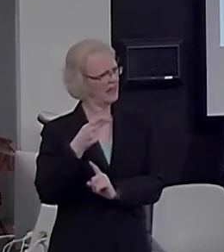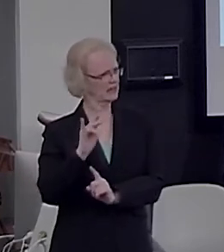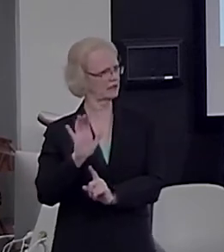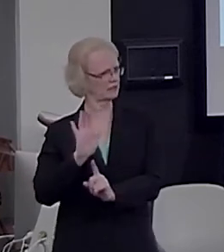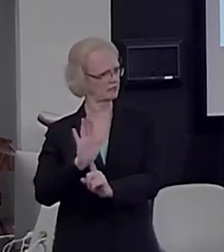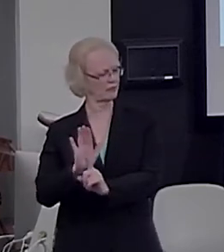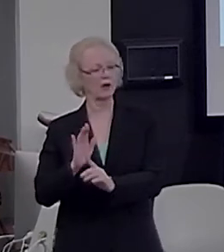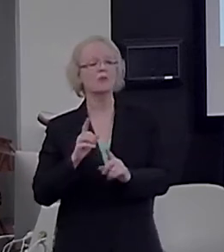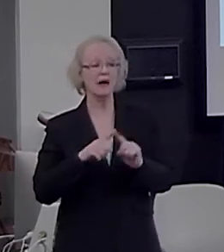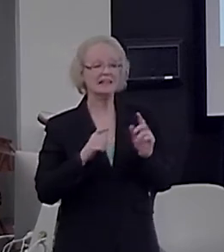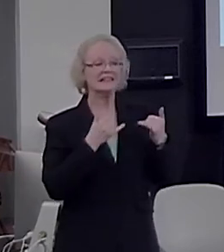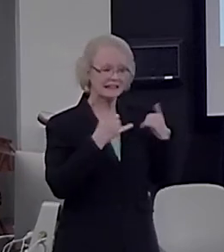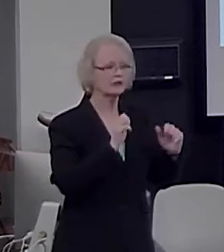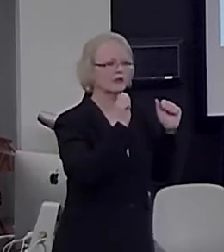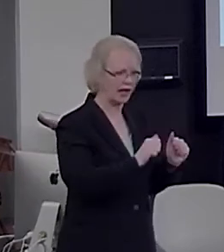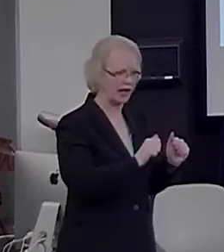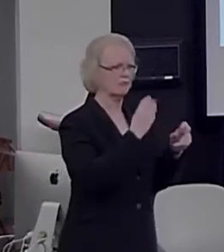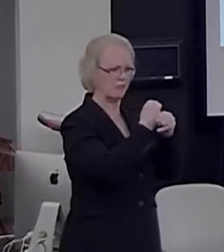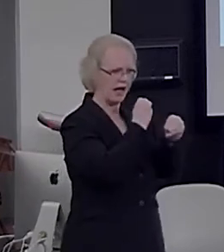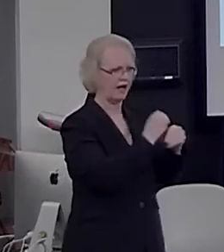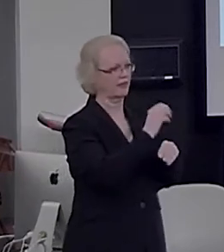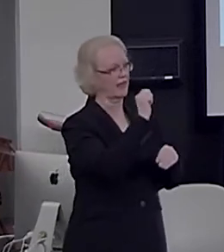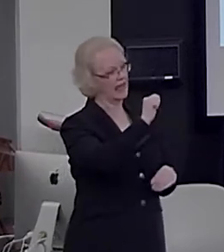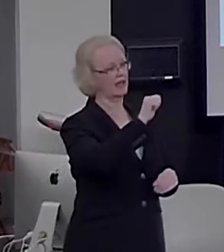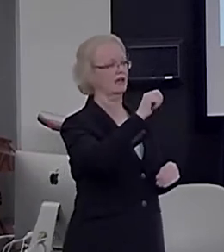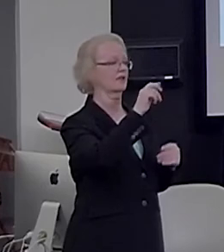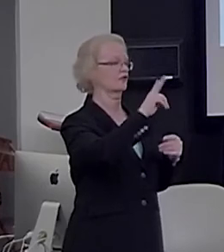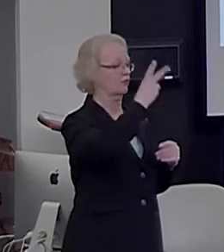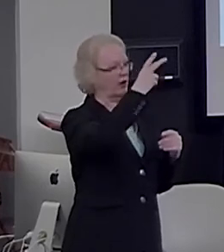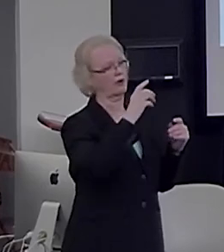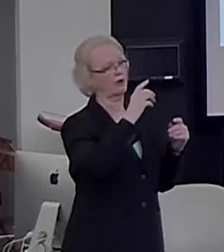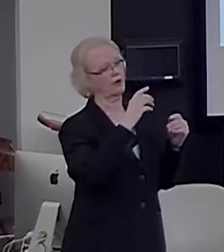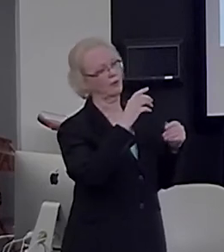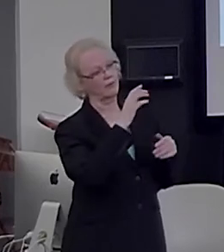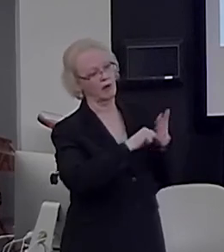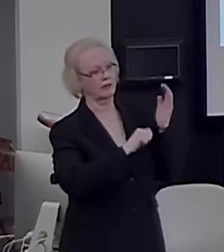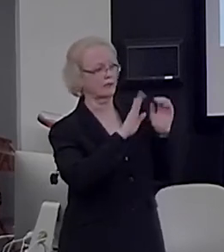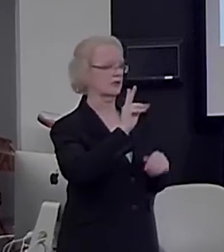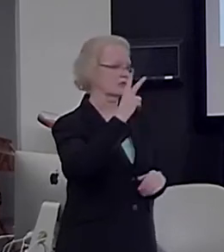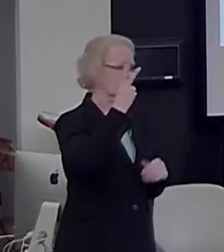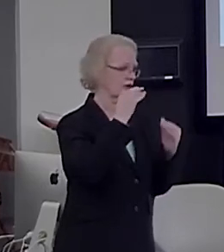able to do a square minus b square is equal to a minus b times a plus b.